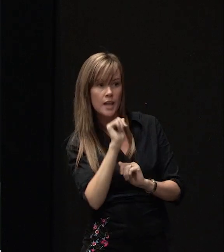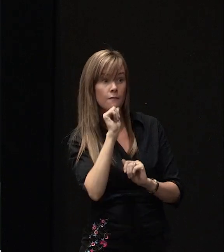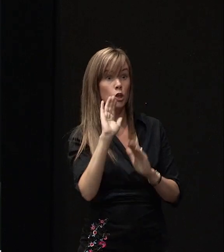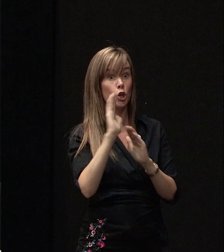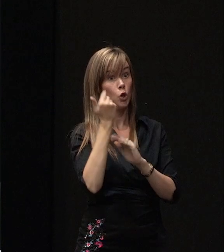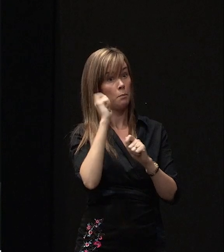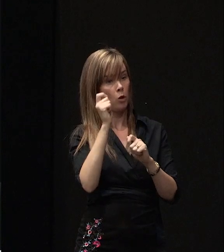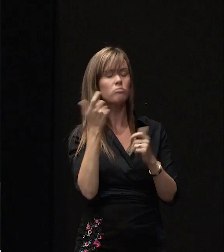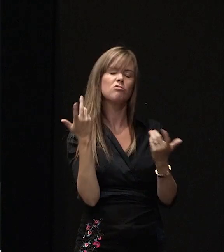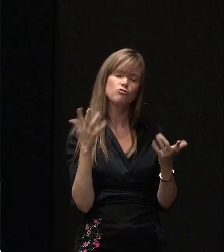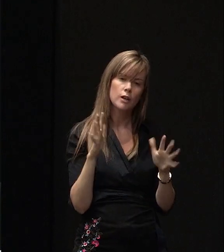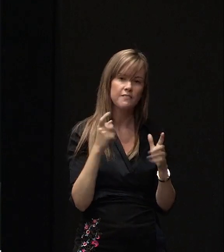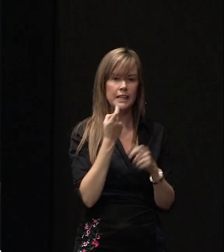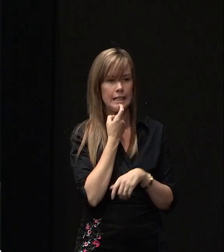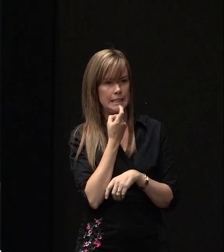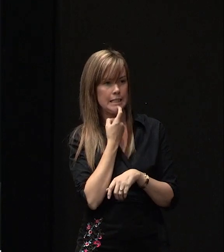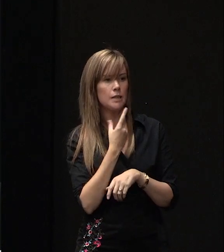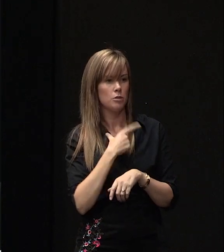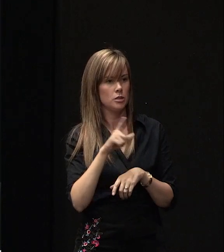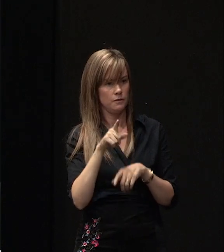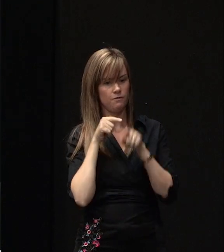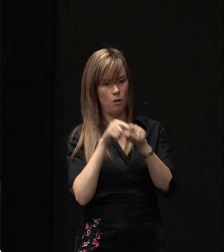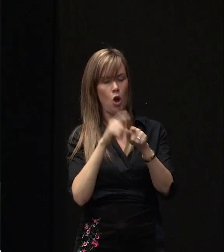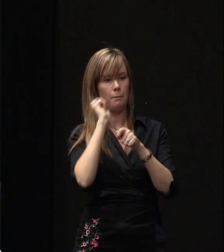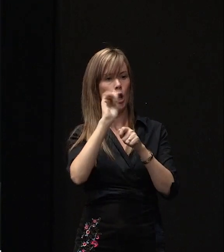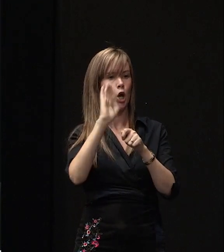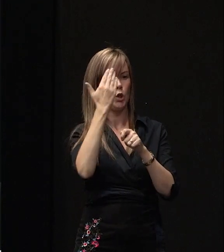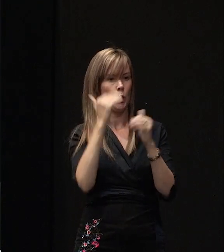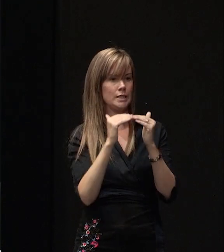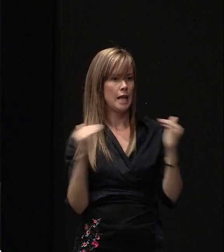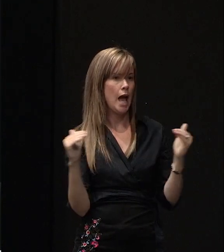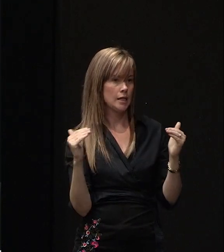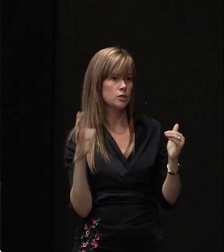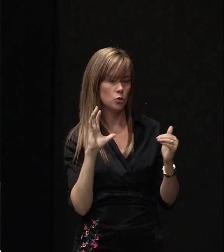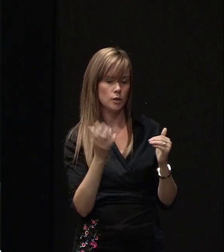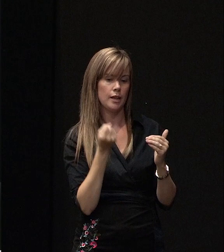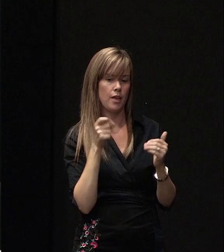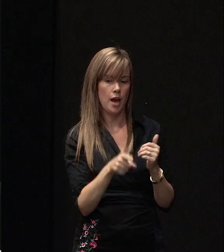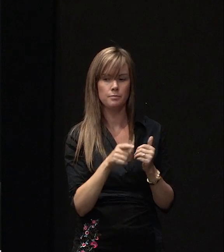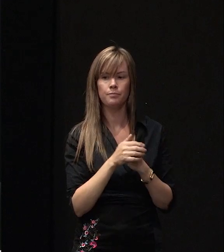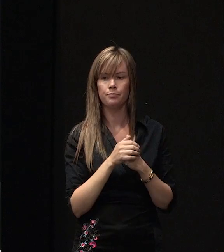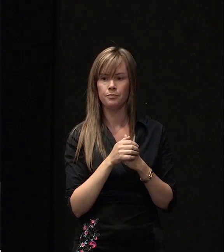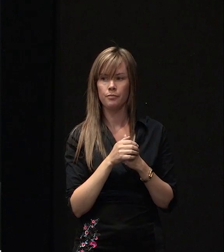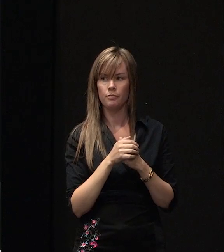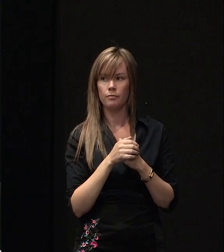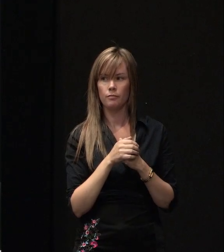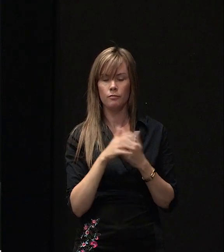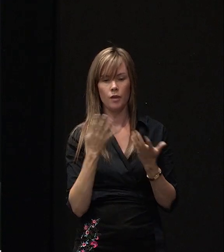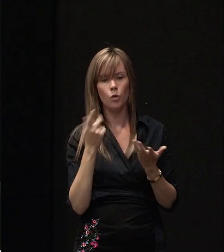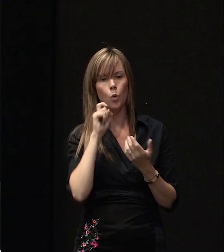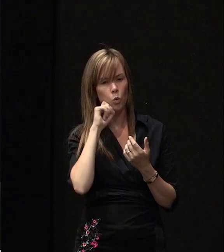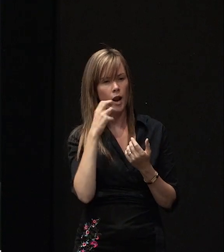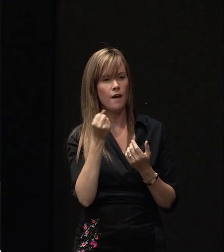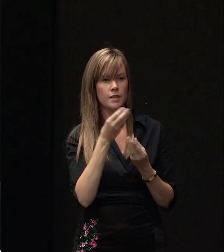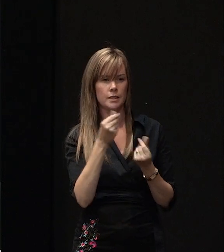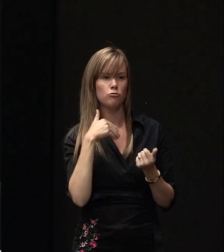it's relatively easy because it's being built to the new standards that's required to achieve a consent, otherwise there'll be sort of some requirements around